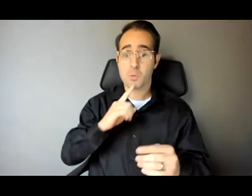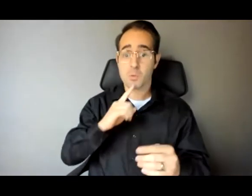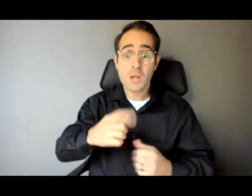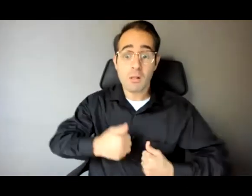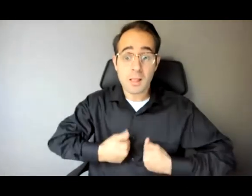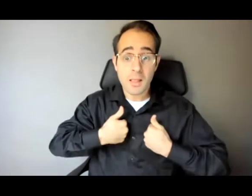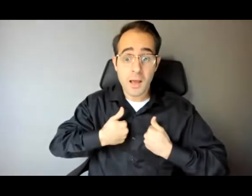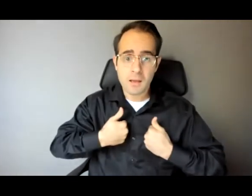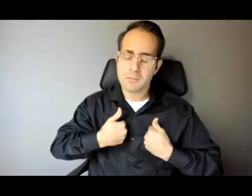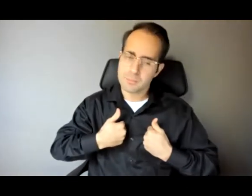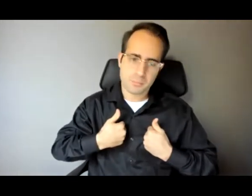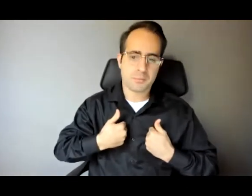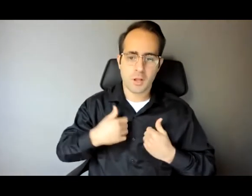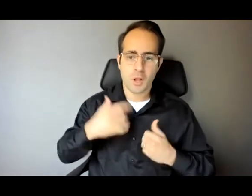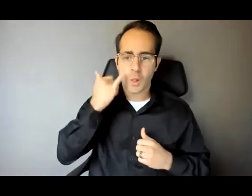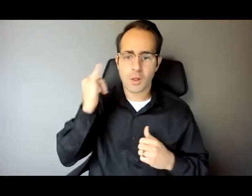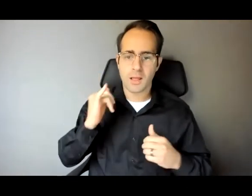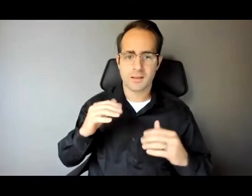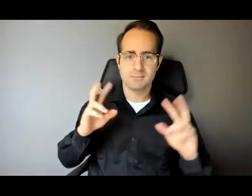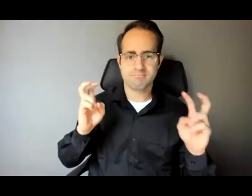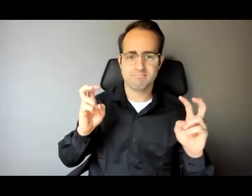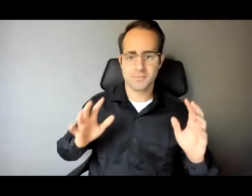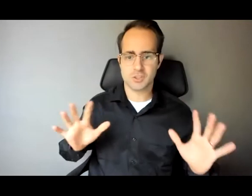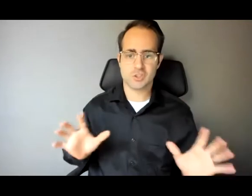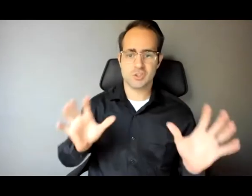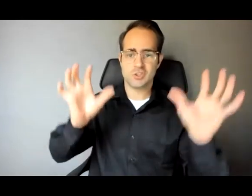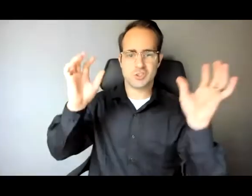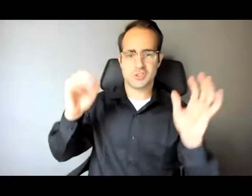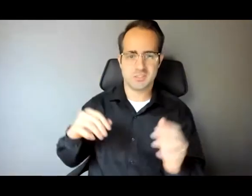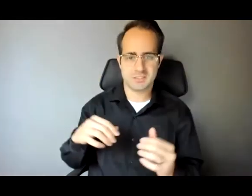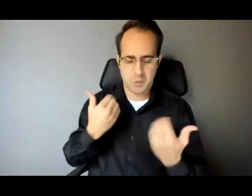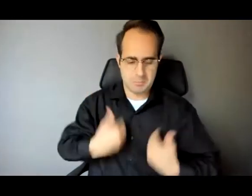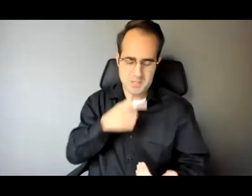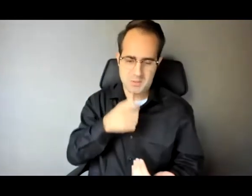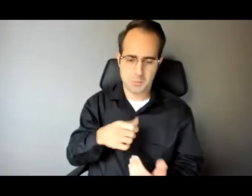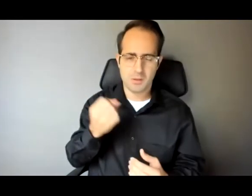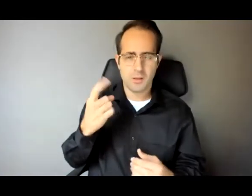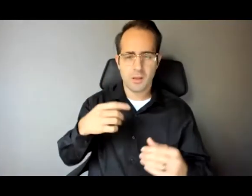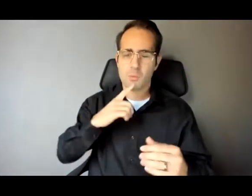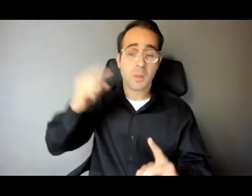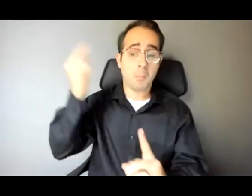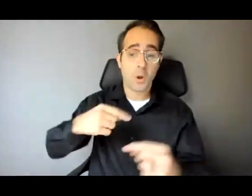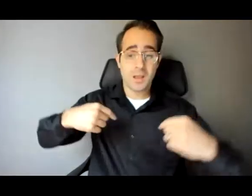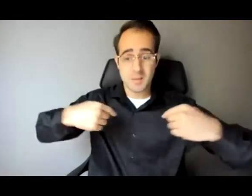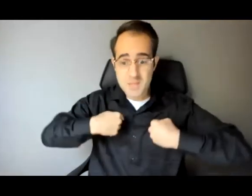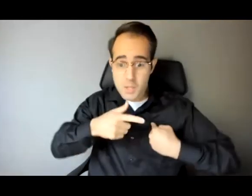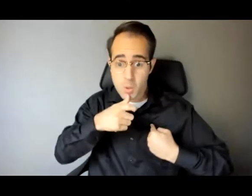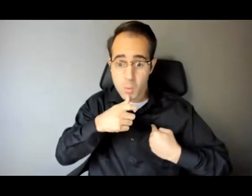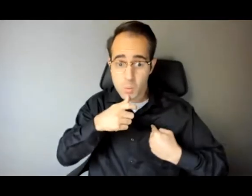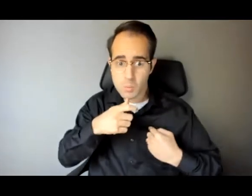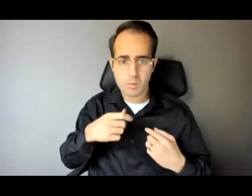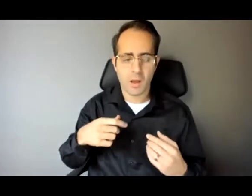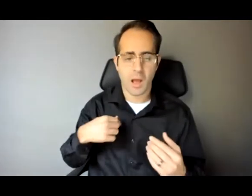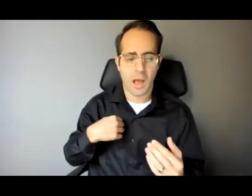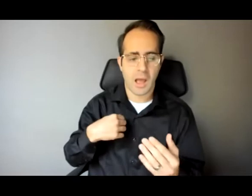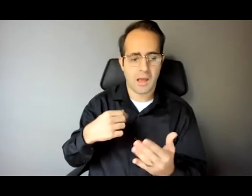So, let me take another shot at that. I'm a person who has failed his way to success. I'm